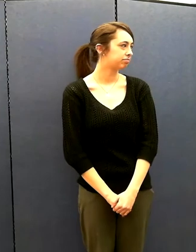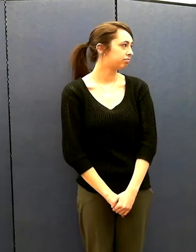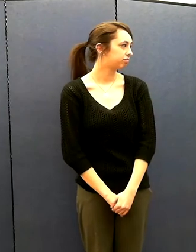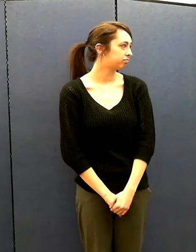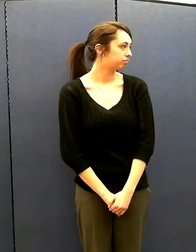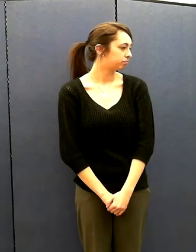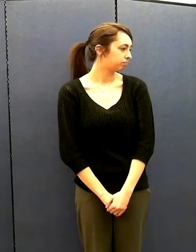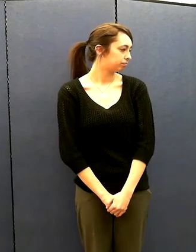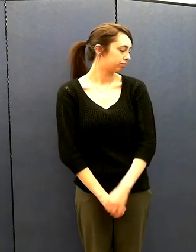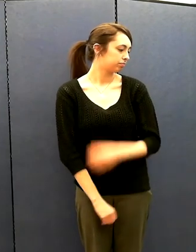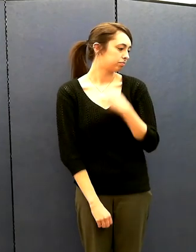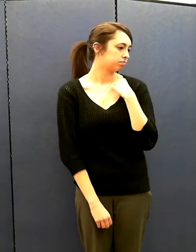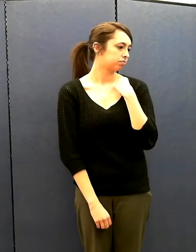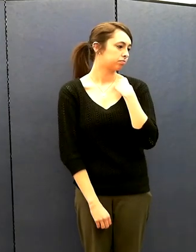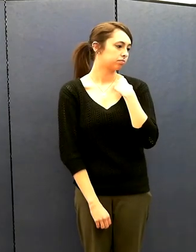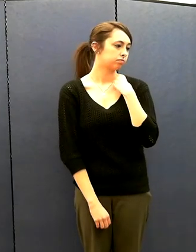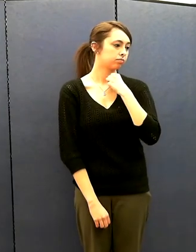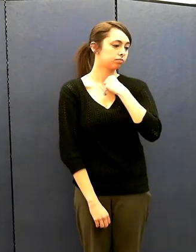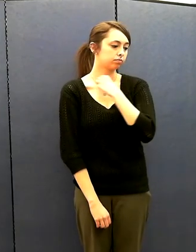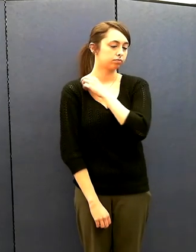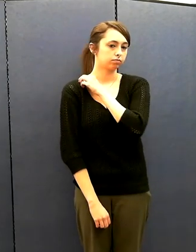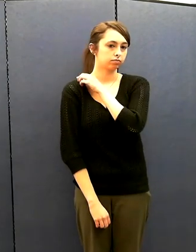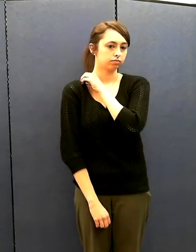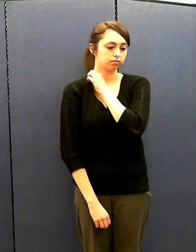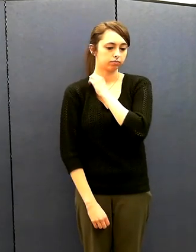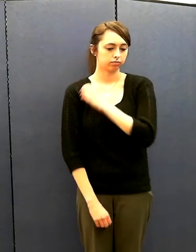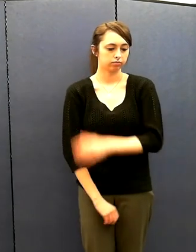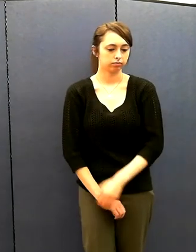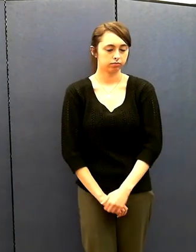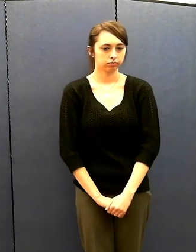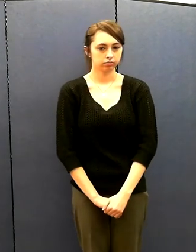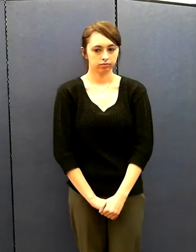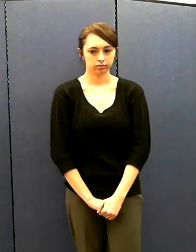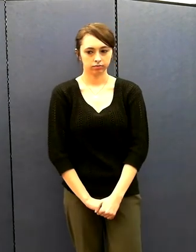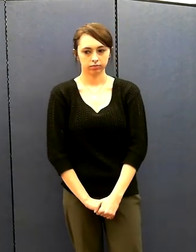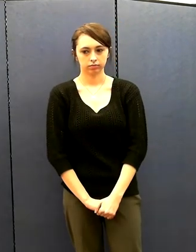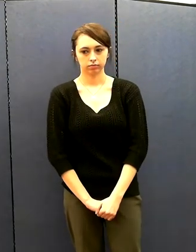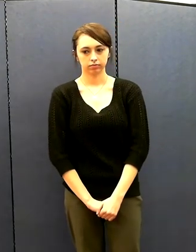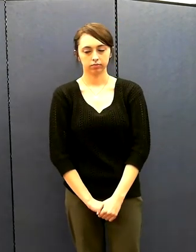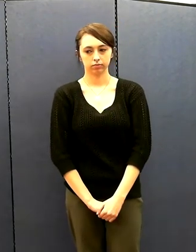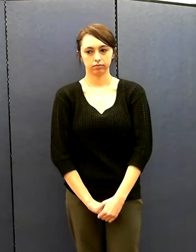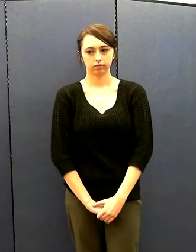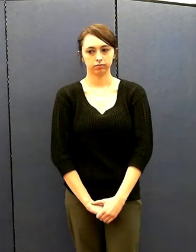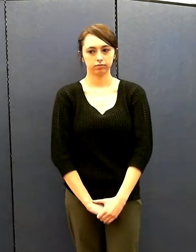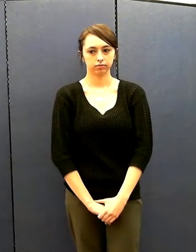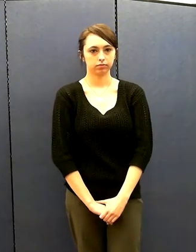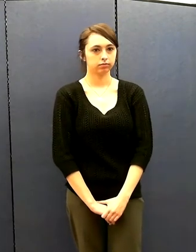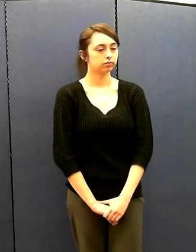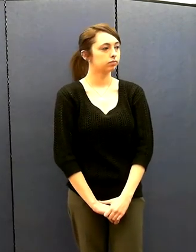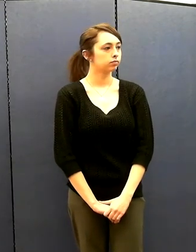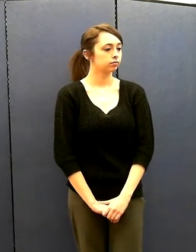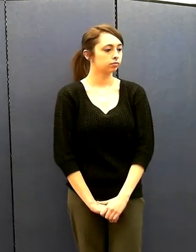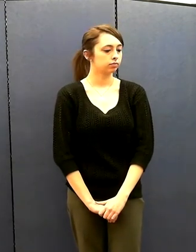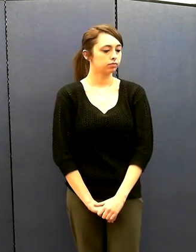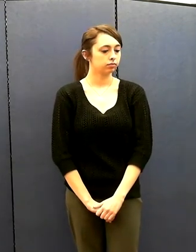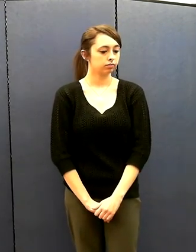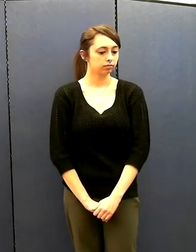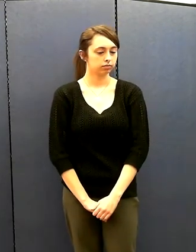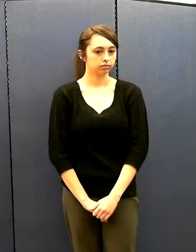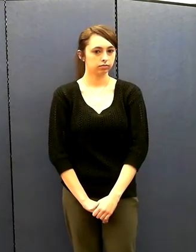One of the reoccurring themes that we have throughout our courses is to urge motorcyclists to keep their head up because